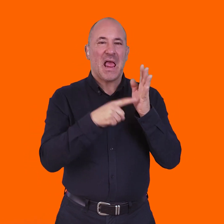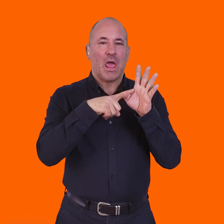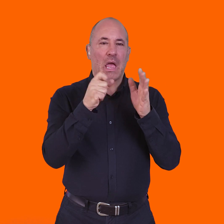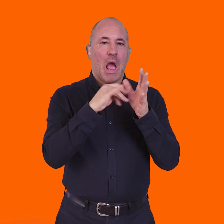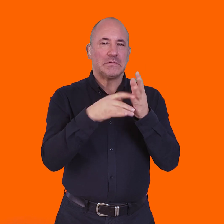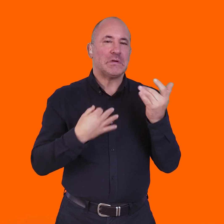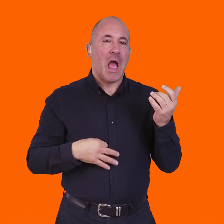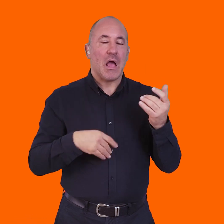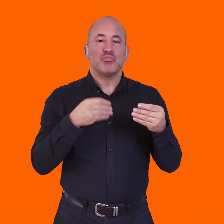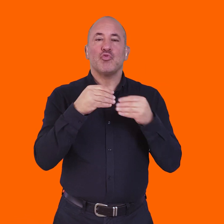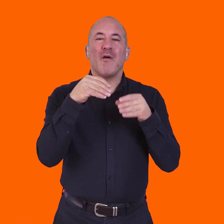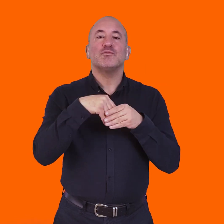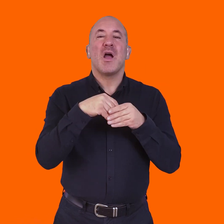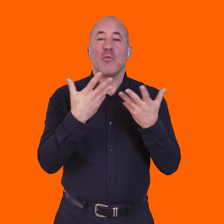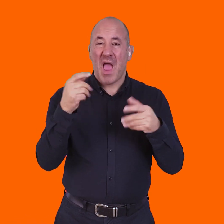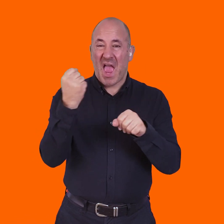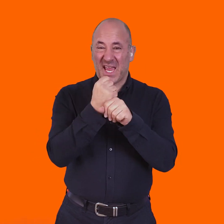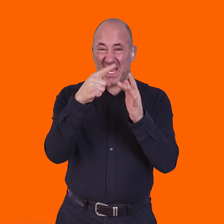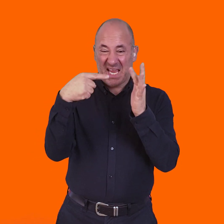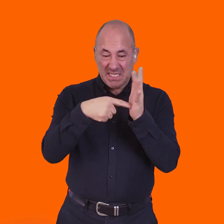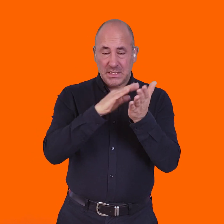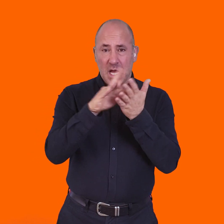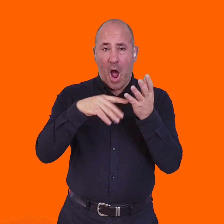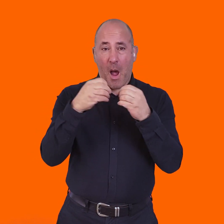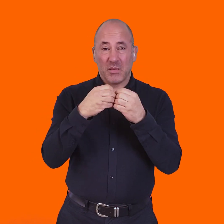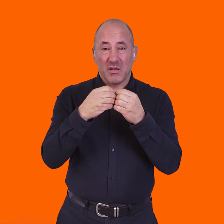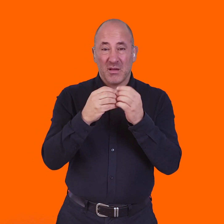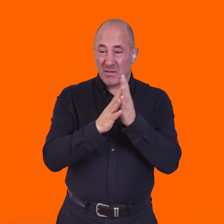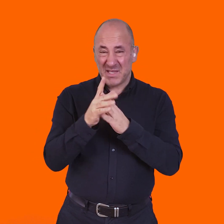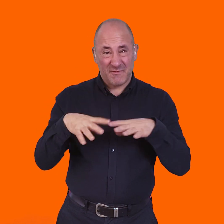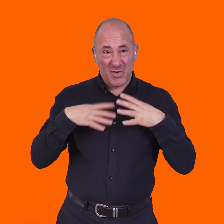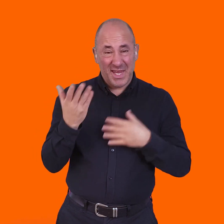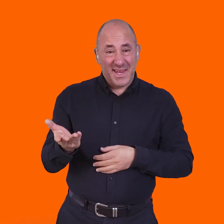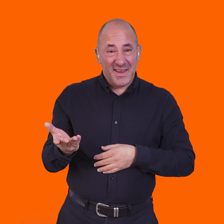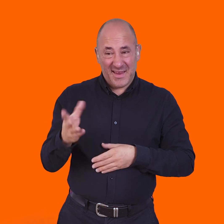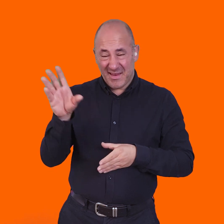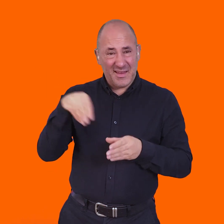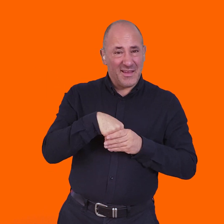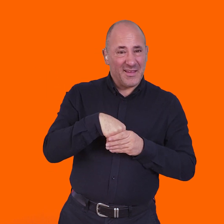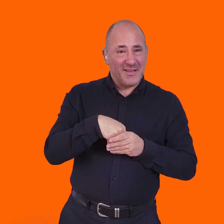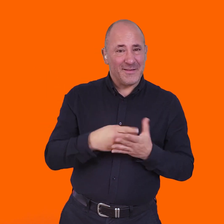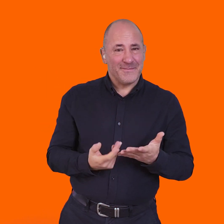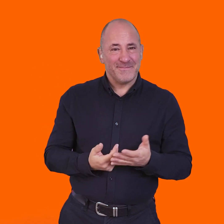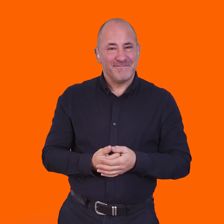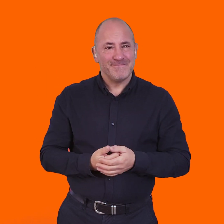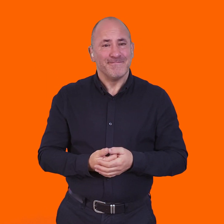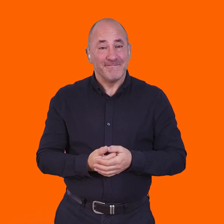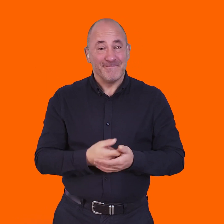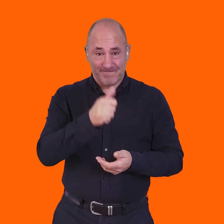make it more affordable. know, my Kelly Coster software is on a GitHub, which means it's free. You know, so